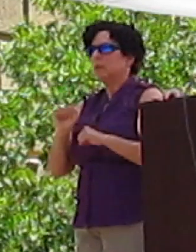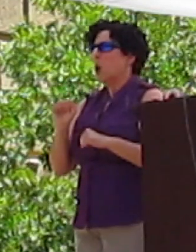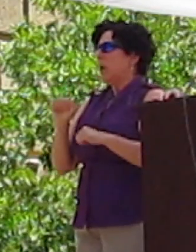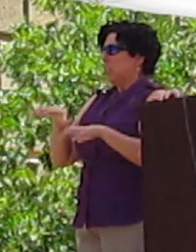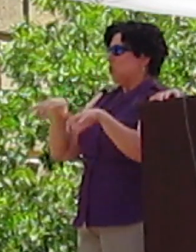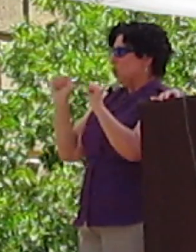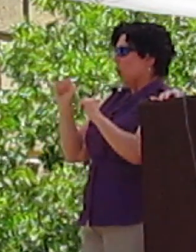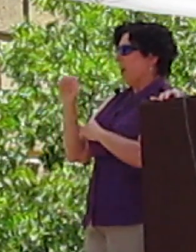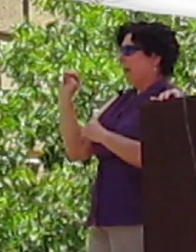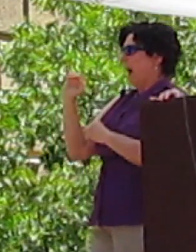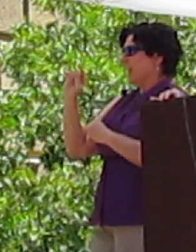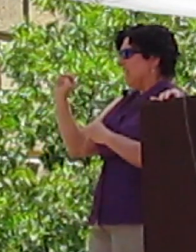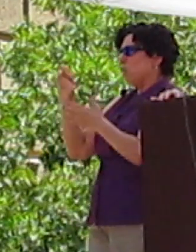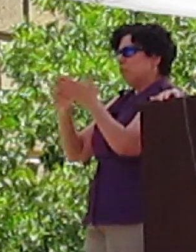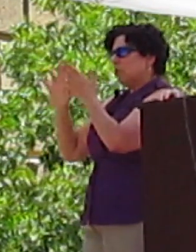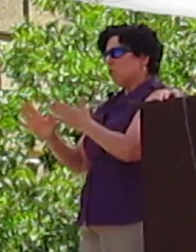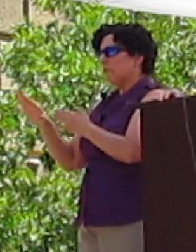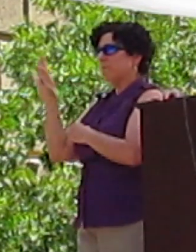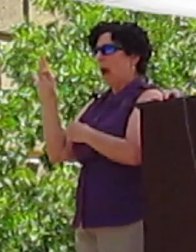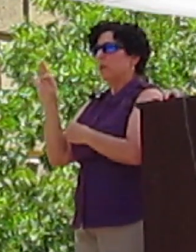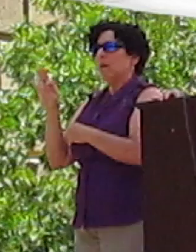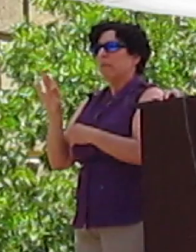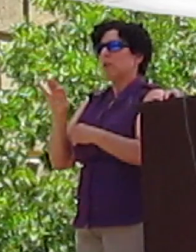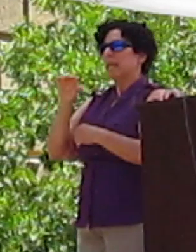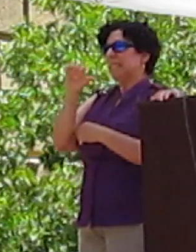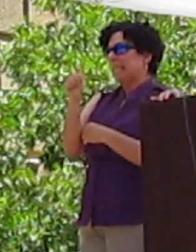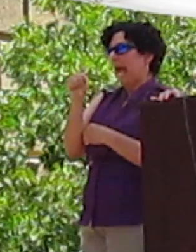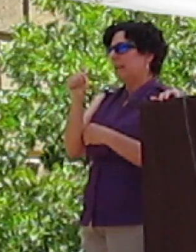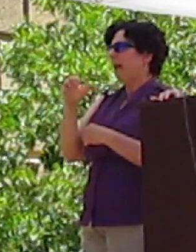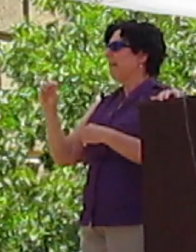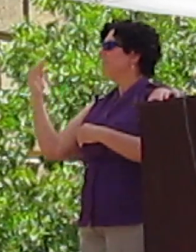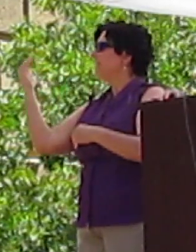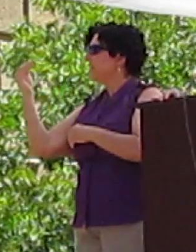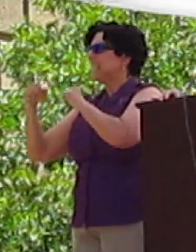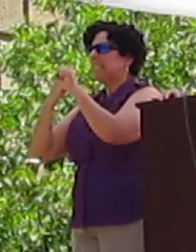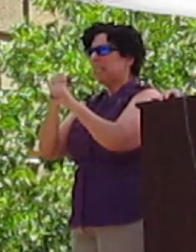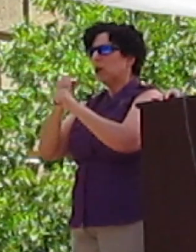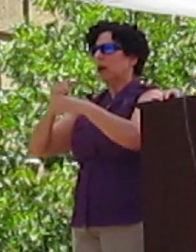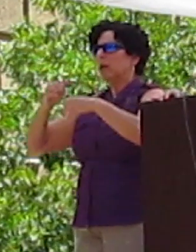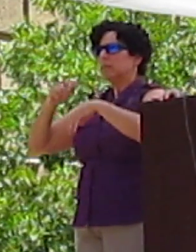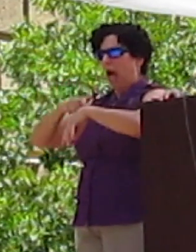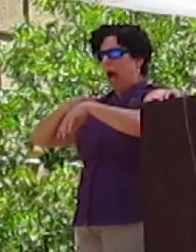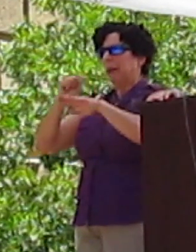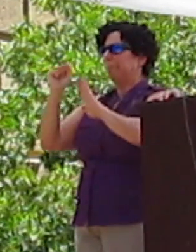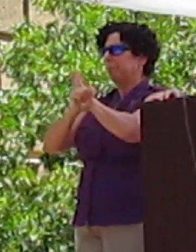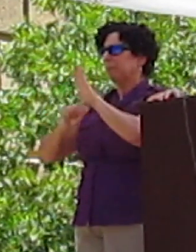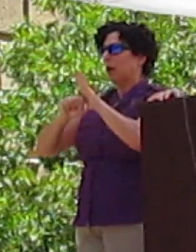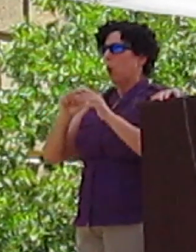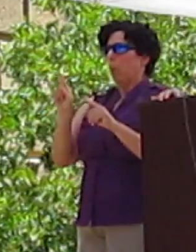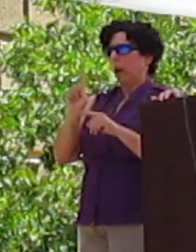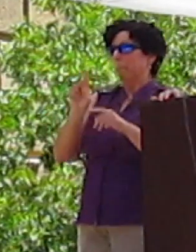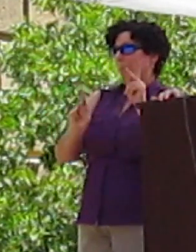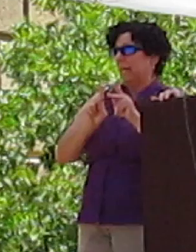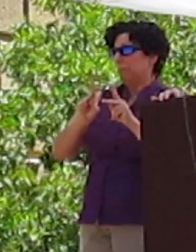to really investigate it, and they found that there's a 10- to 15-year gap between when the public gets to see the basic